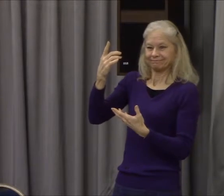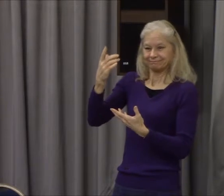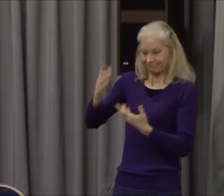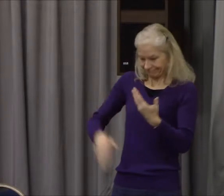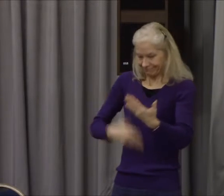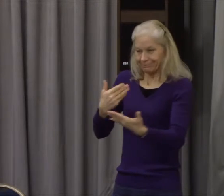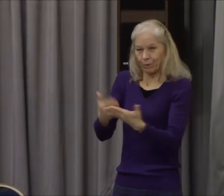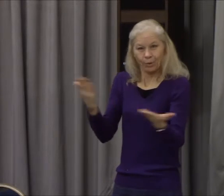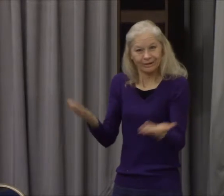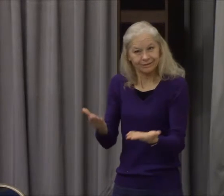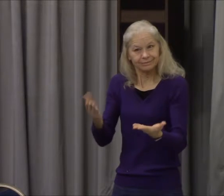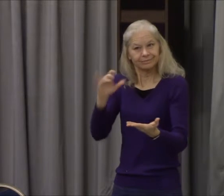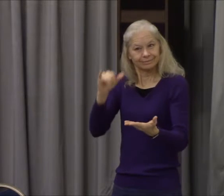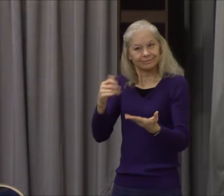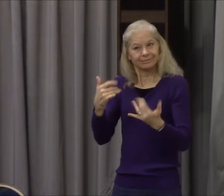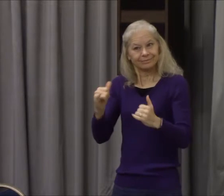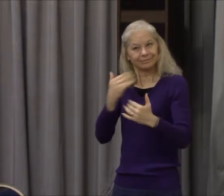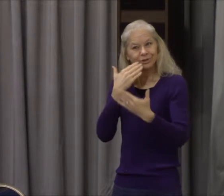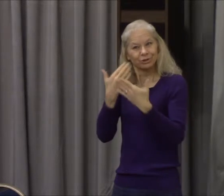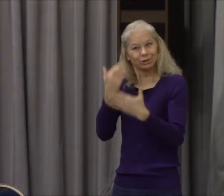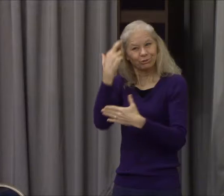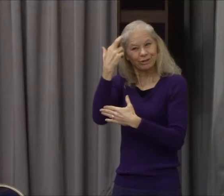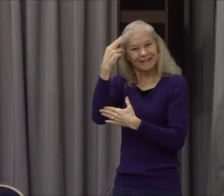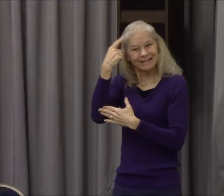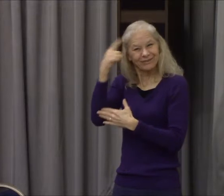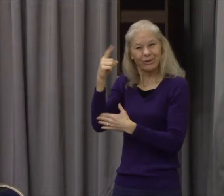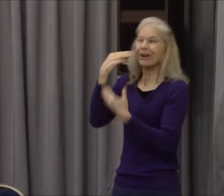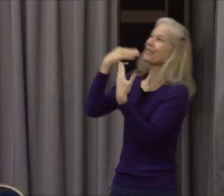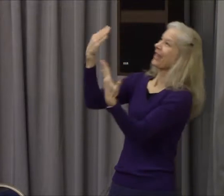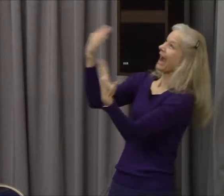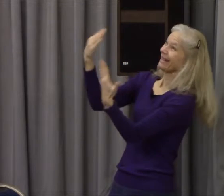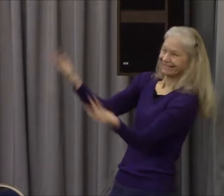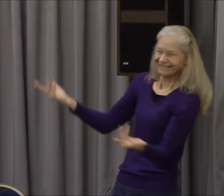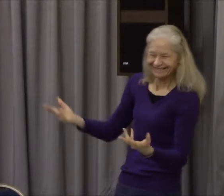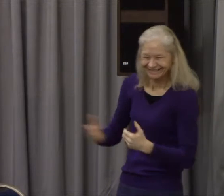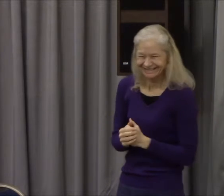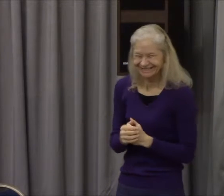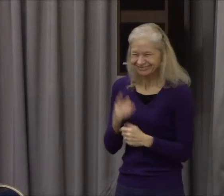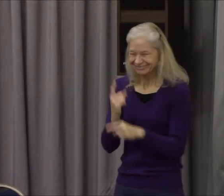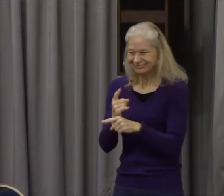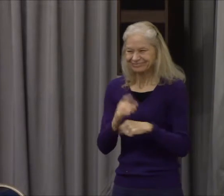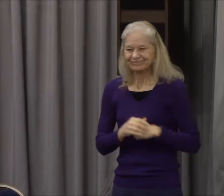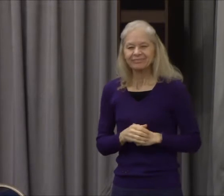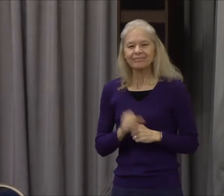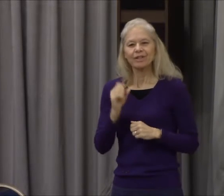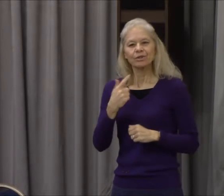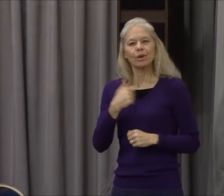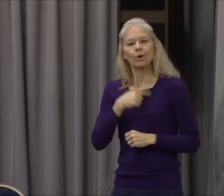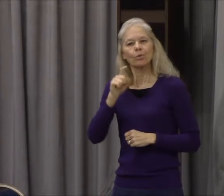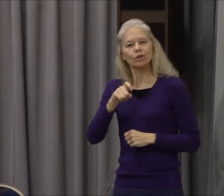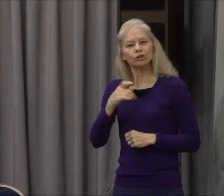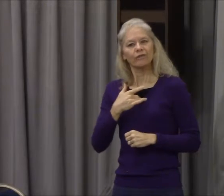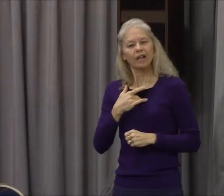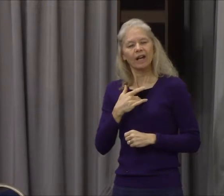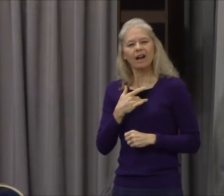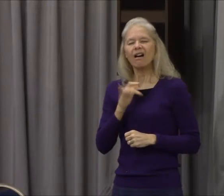So, let's encourage us to be thankful that God is both known and near.